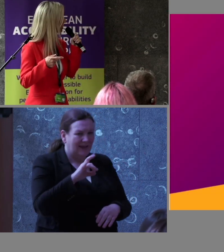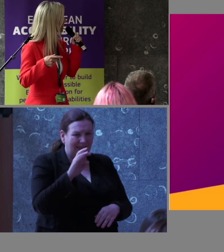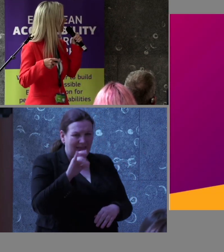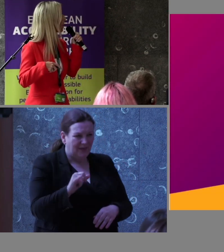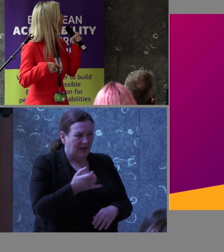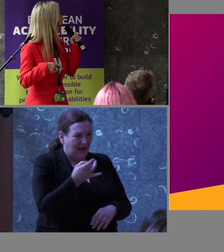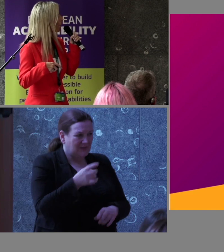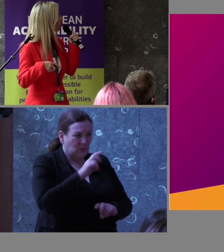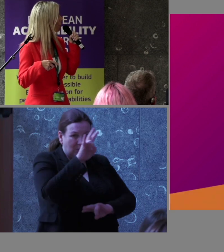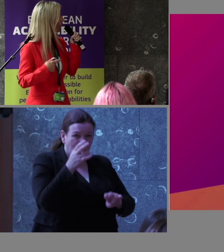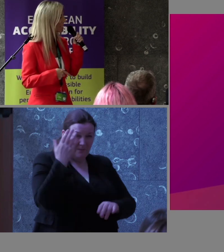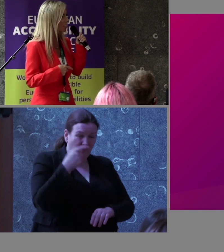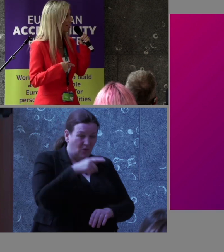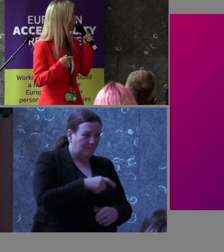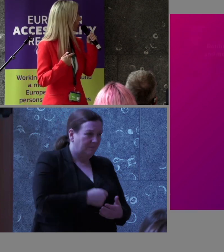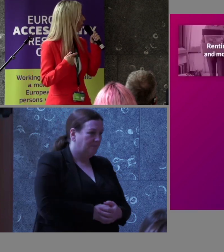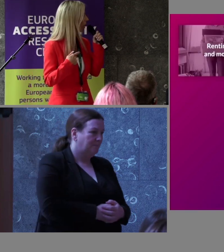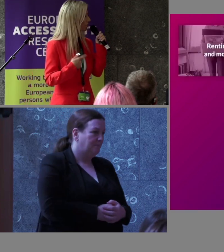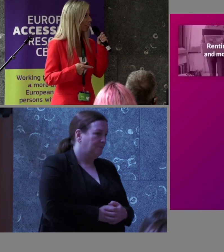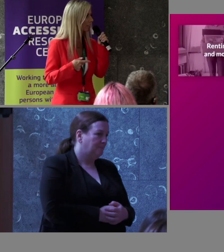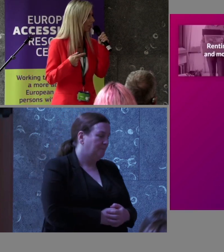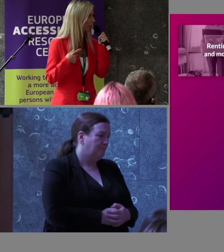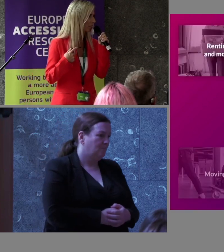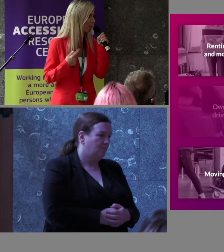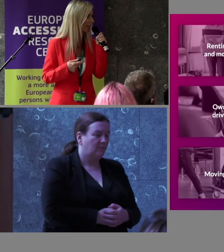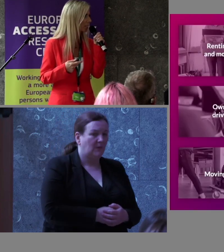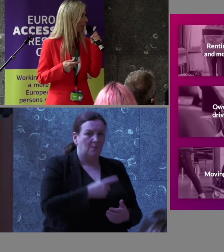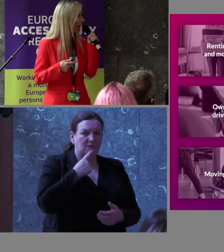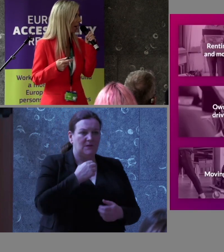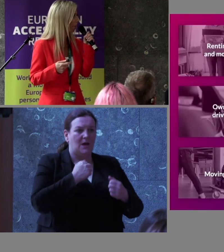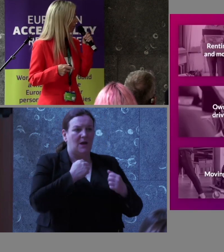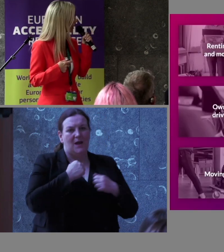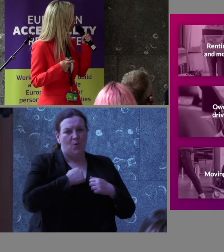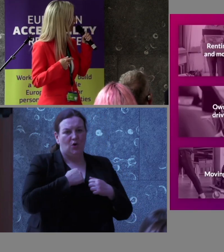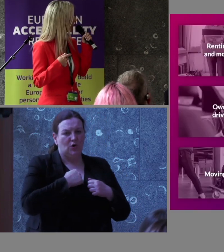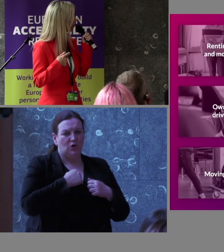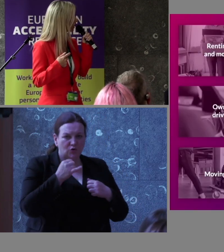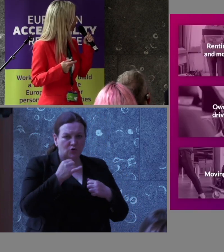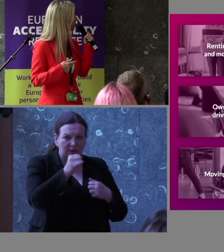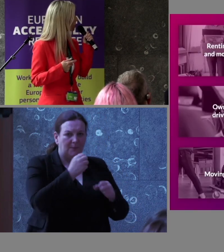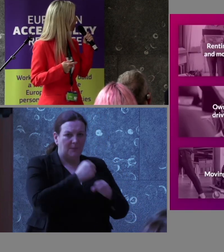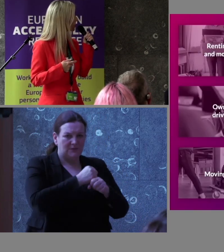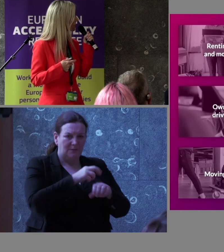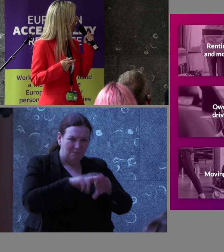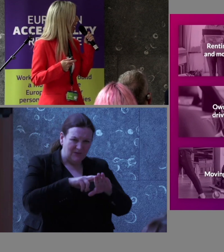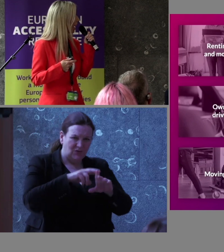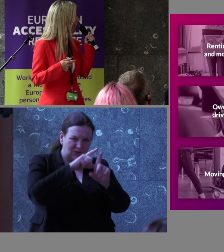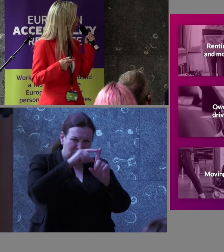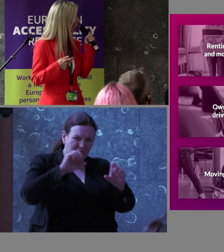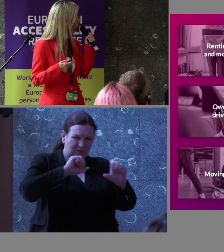previously, but as I say, you know, our journey, it's about better and digital services